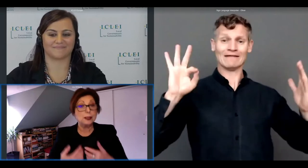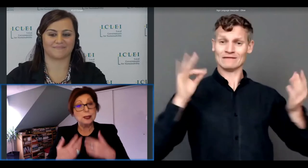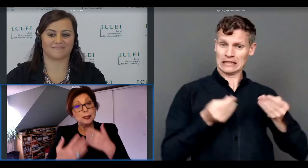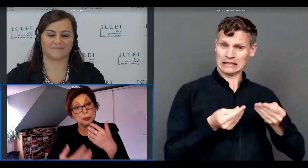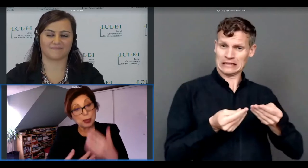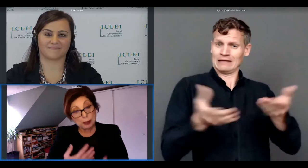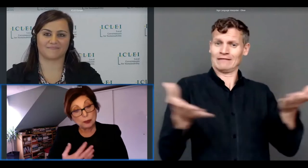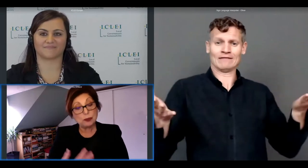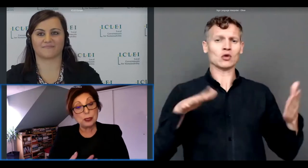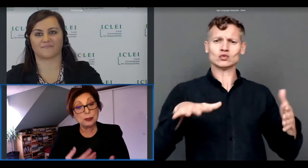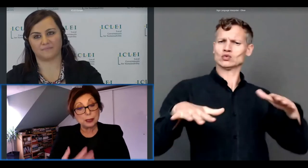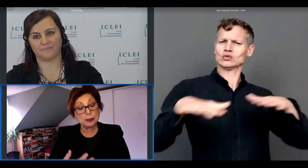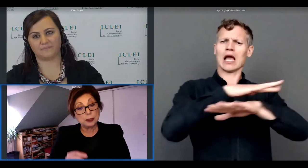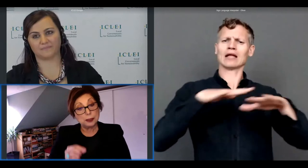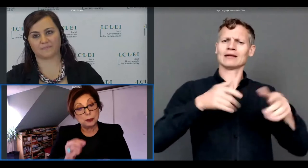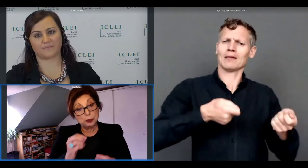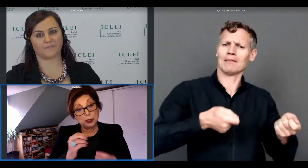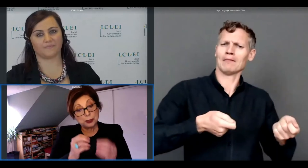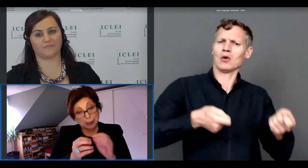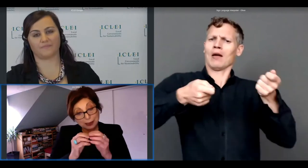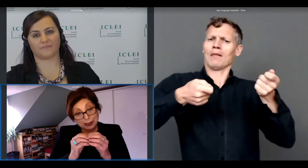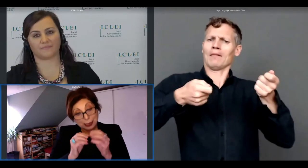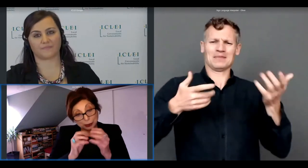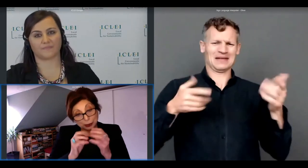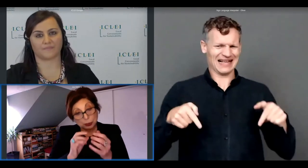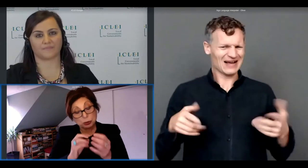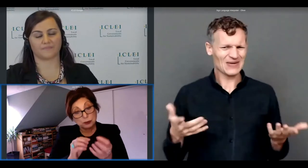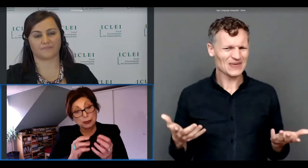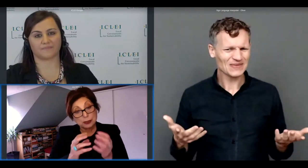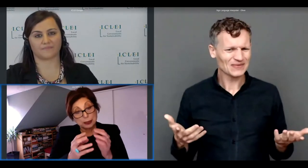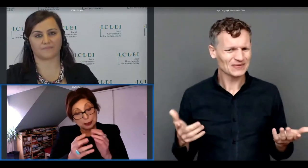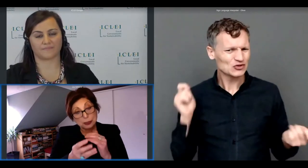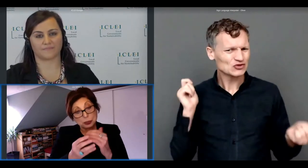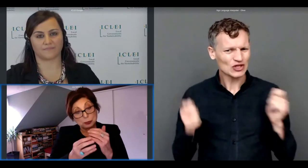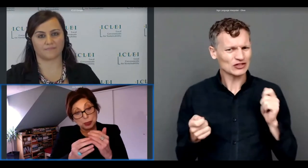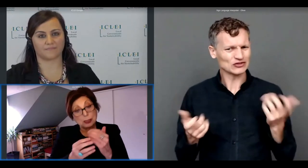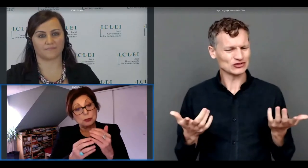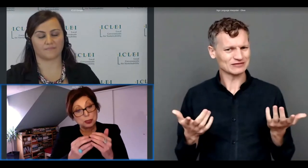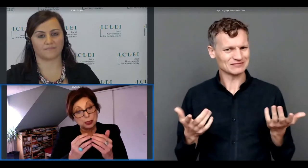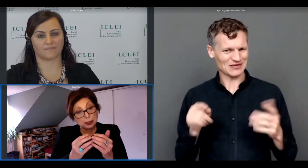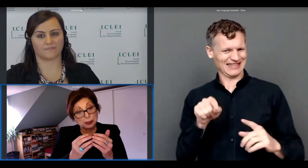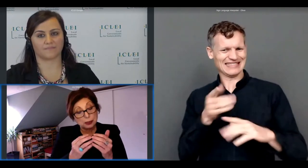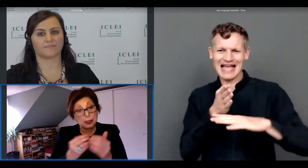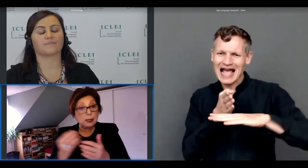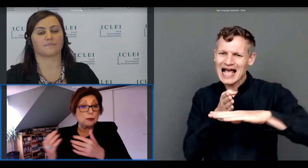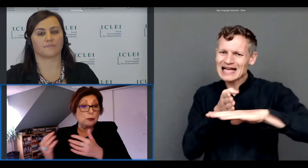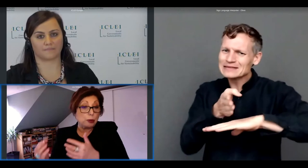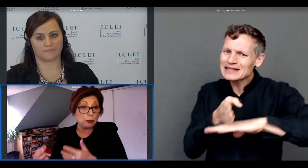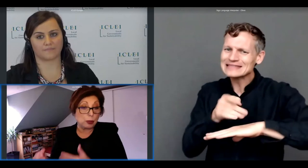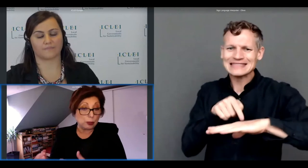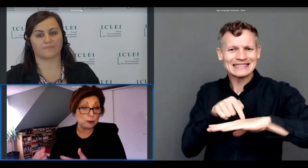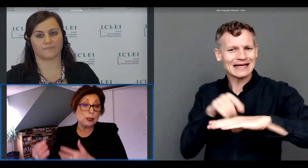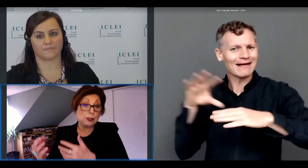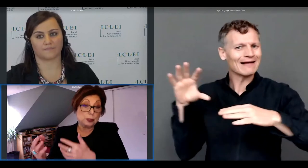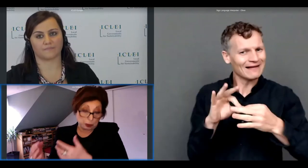so i have a feeling that we that that notion of access needs to be reconsidered in view